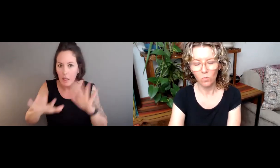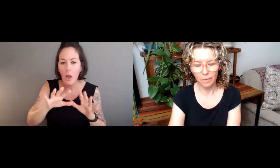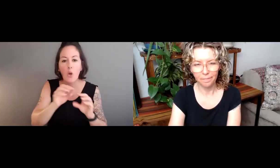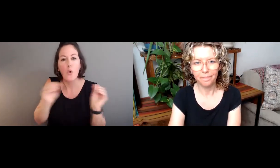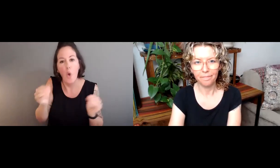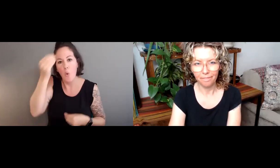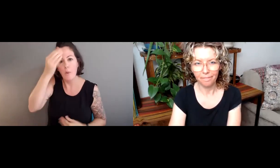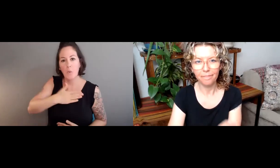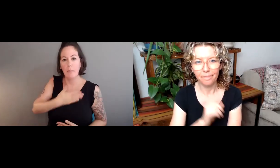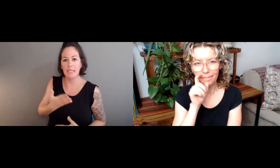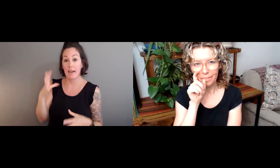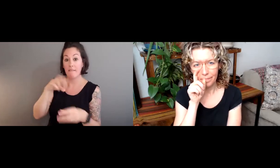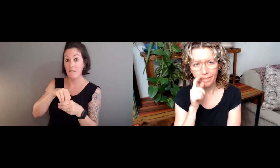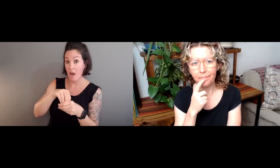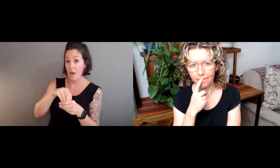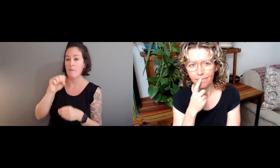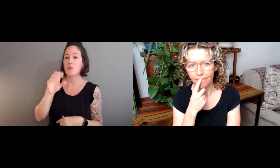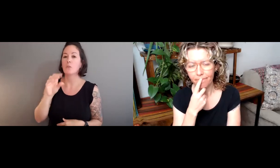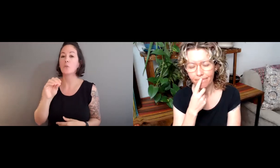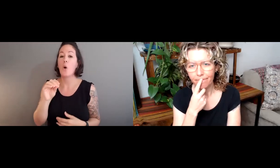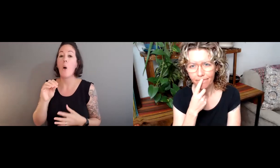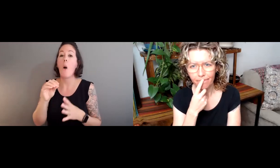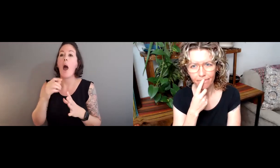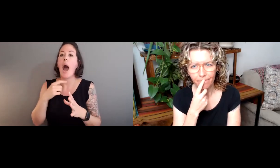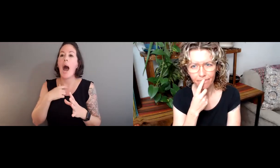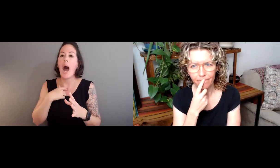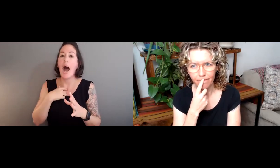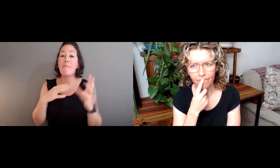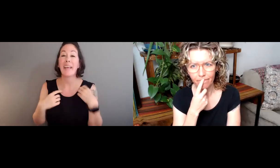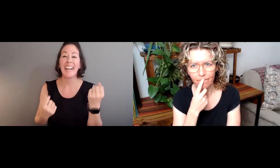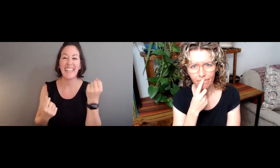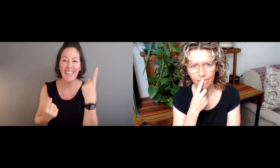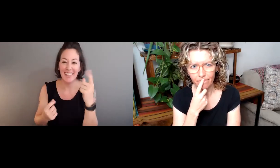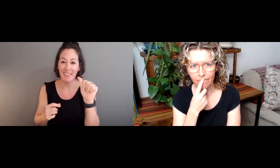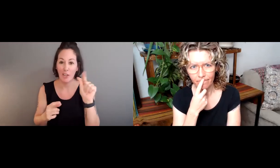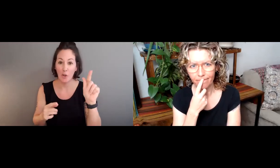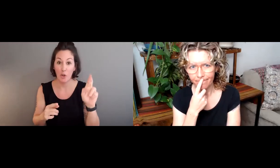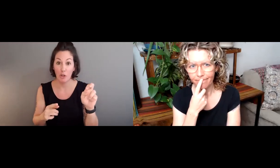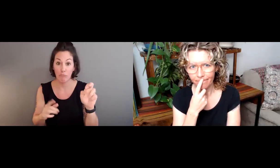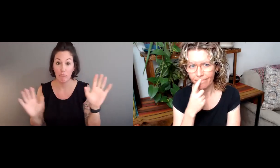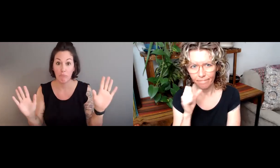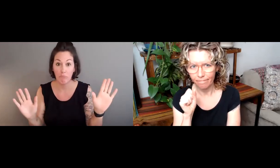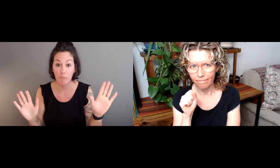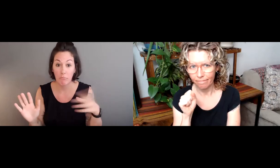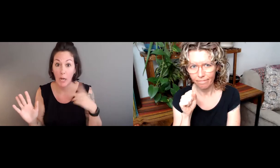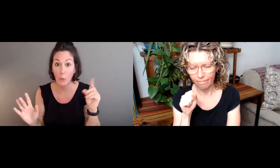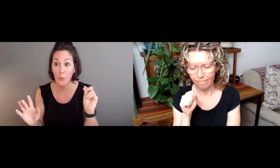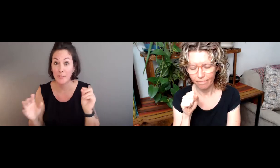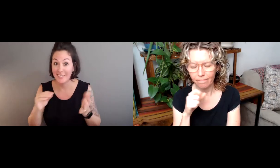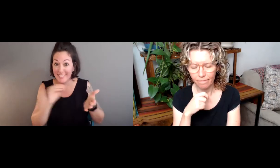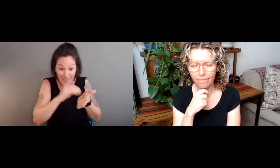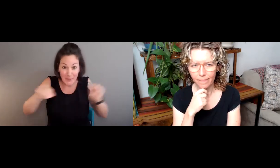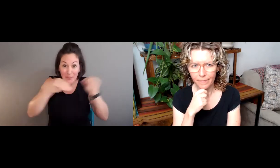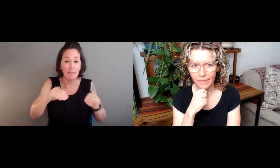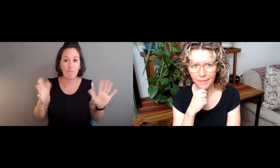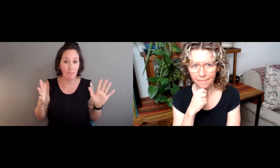And then when it's taken, it becomes somebody else or something else, and there's no informed consent involved. So